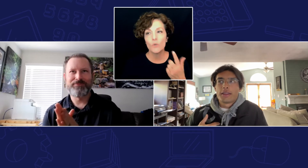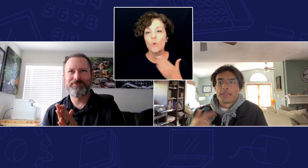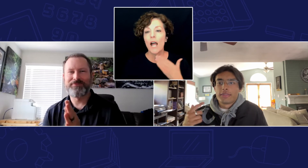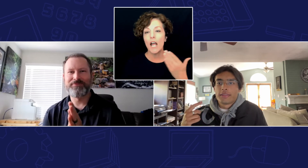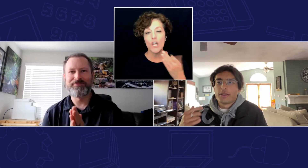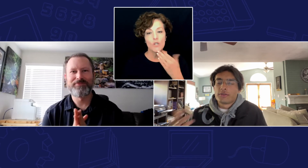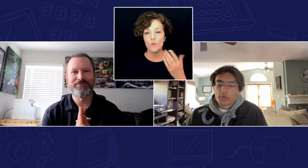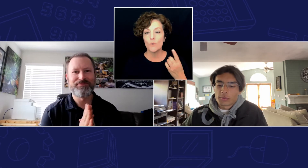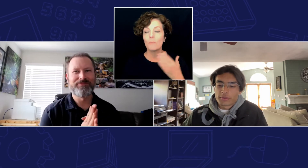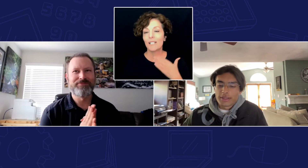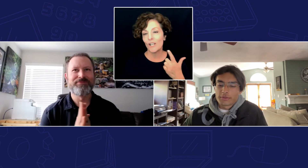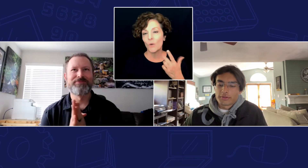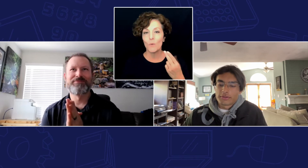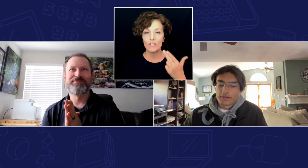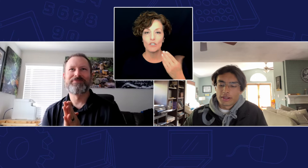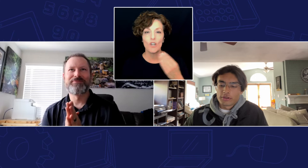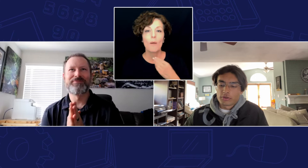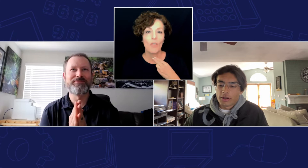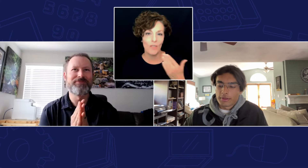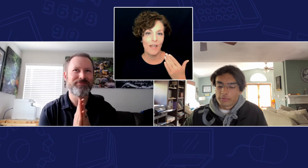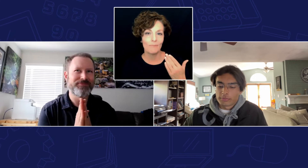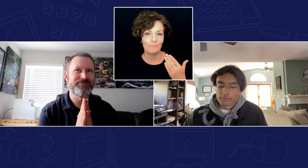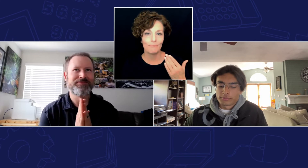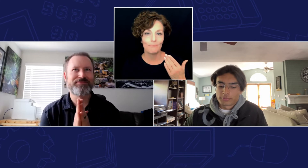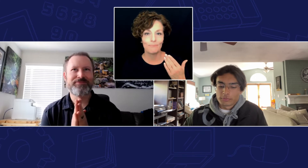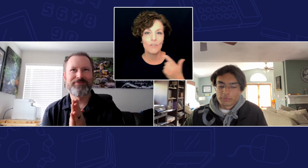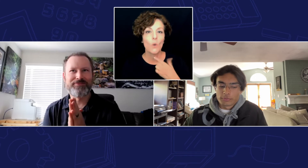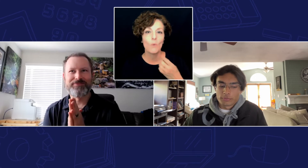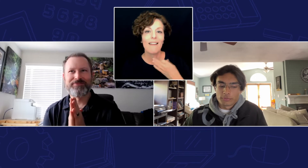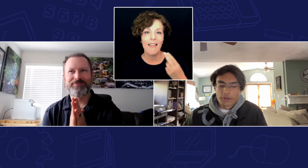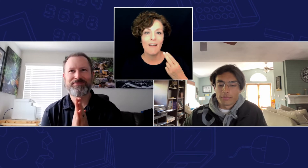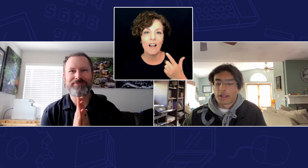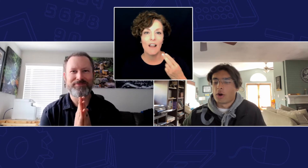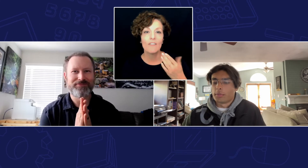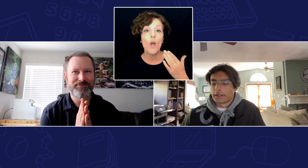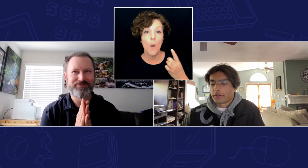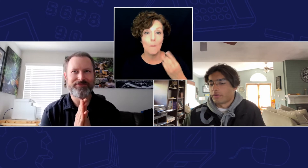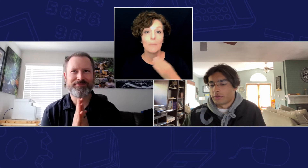assumed that it was a job that would have a lot of openings in the future